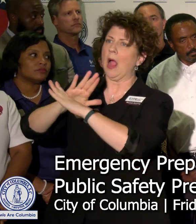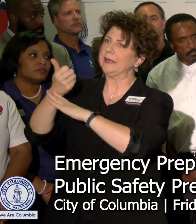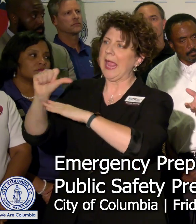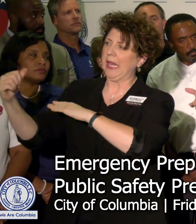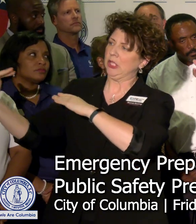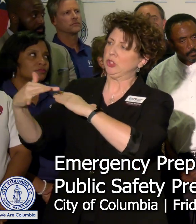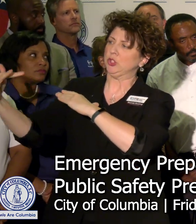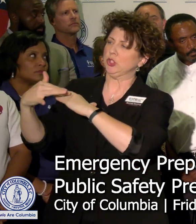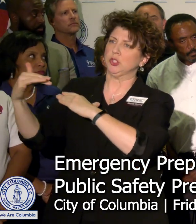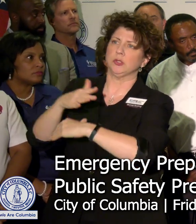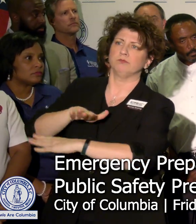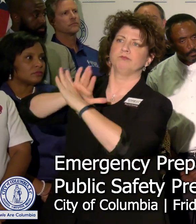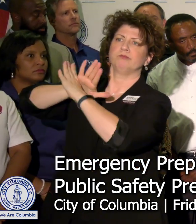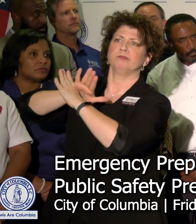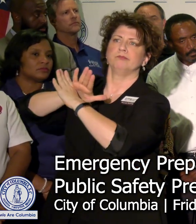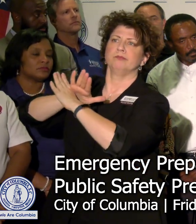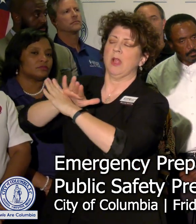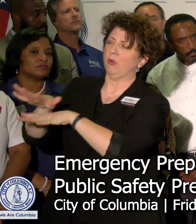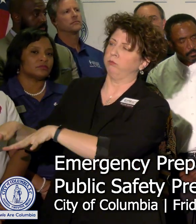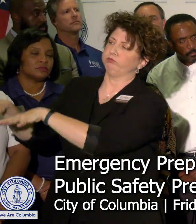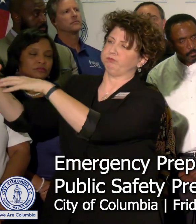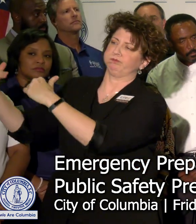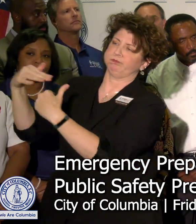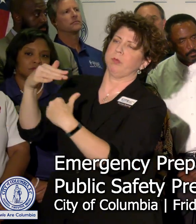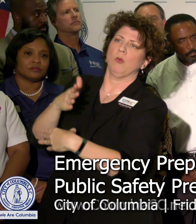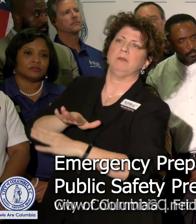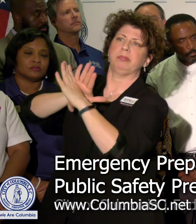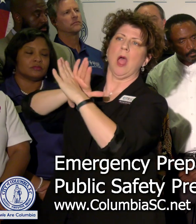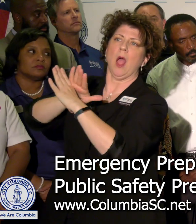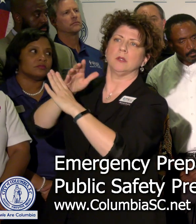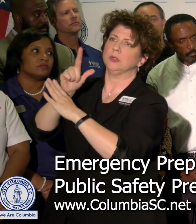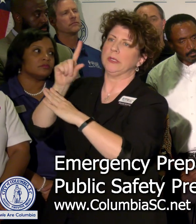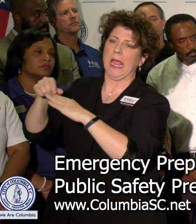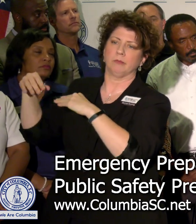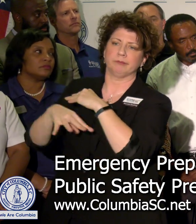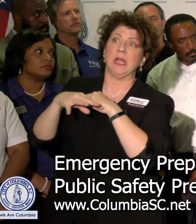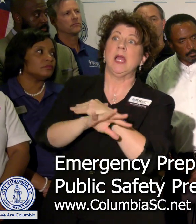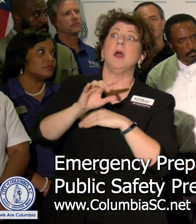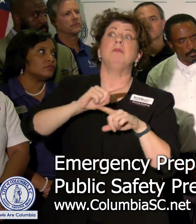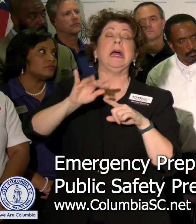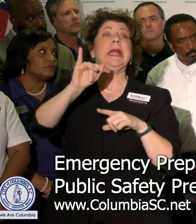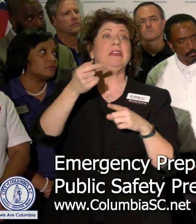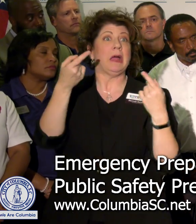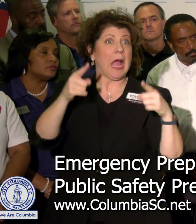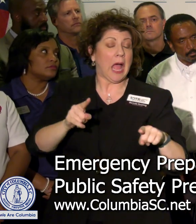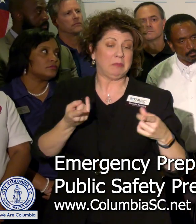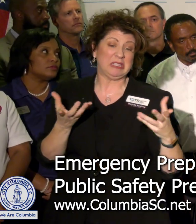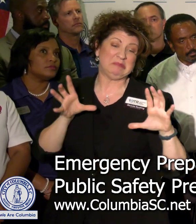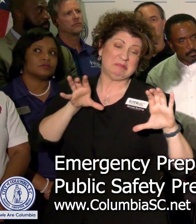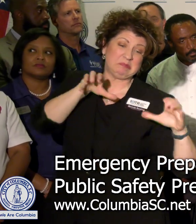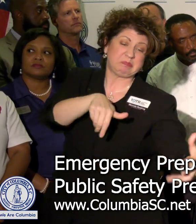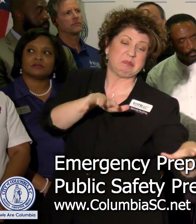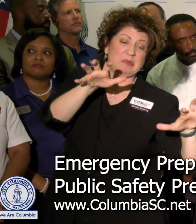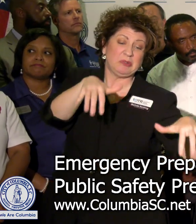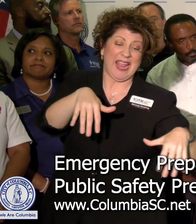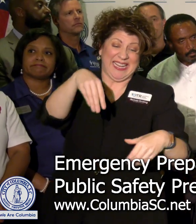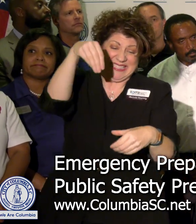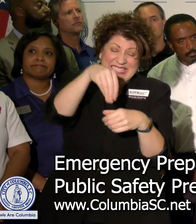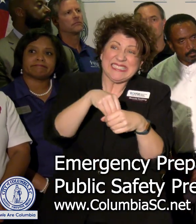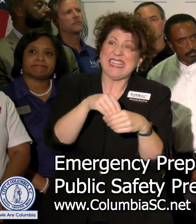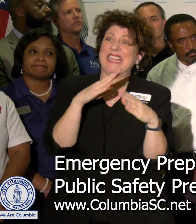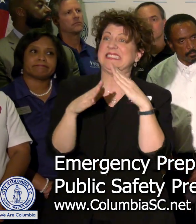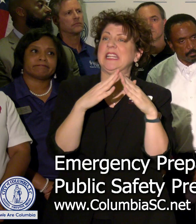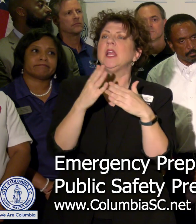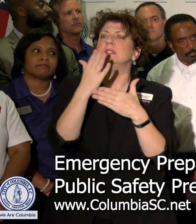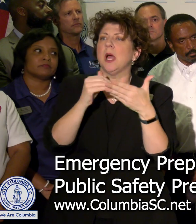canal that may be coming in from a high river level. Obviously, if we have a high intensity rainfall event within the city itself, some of that